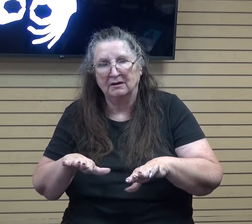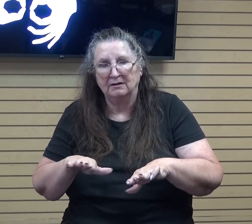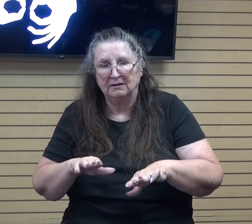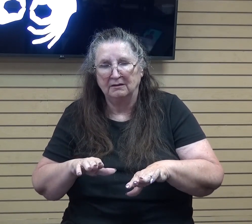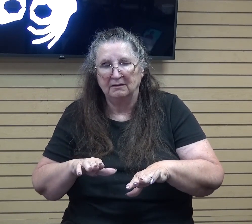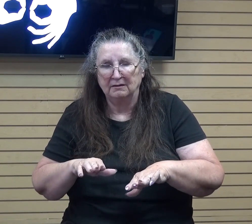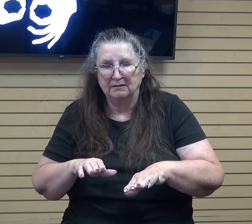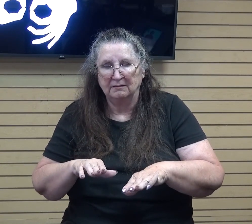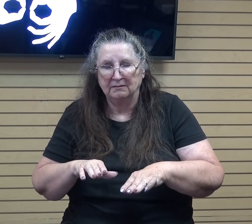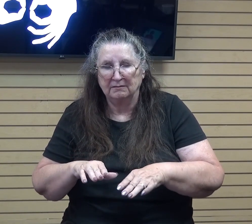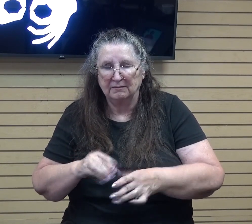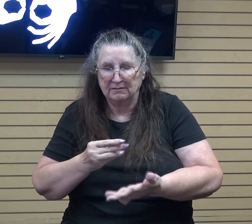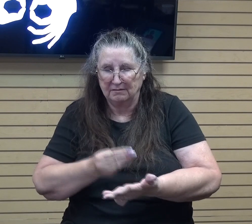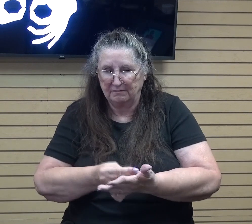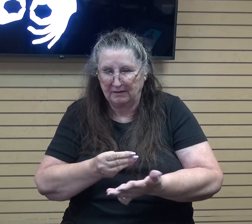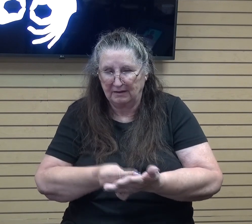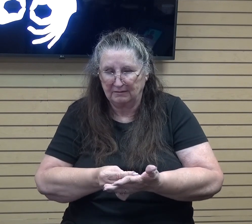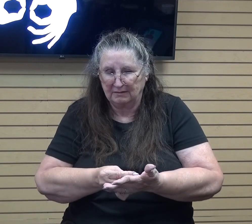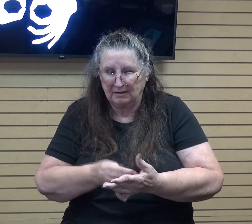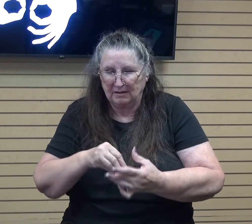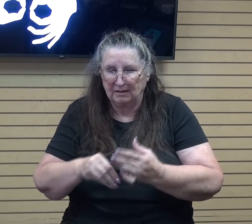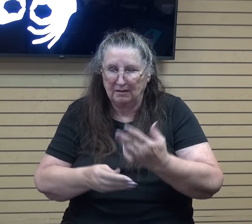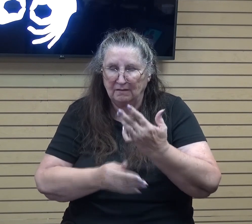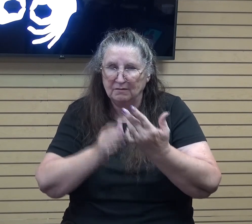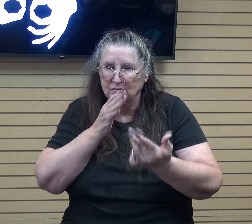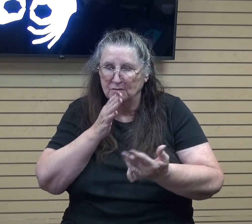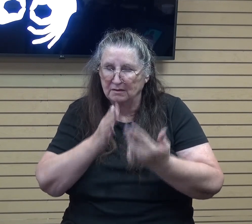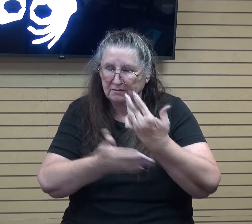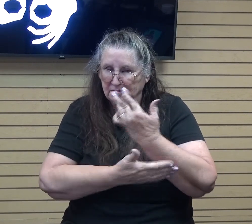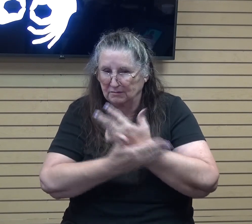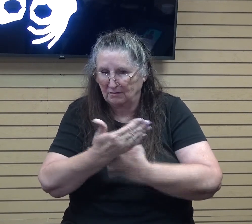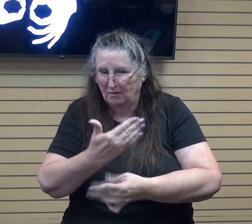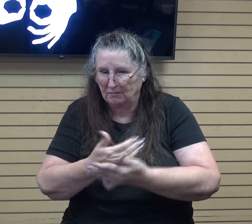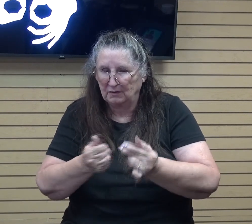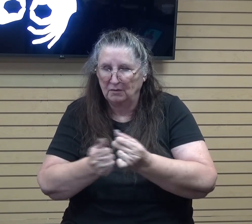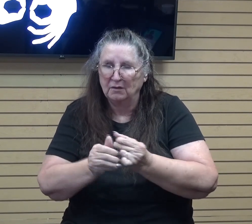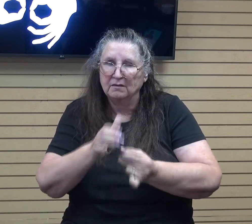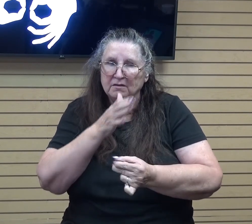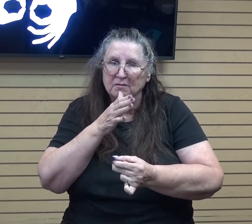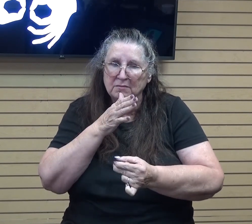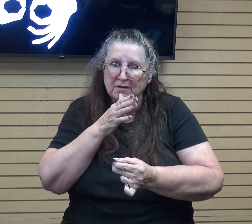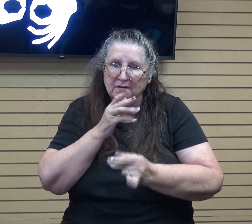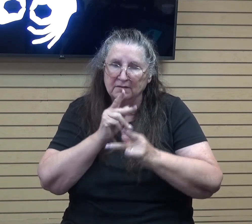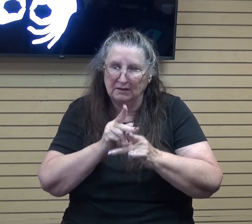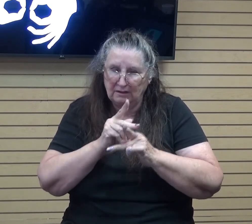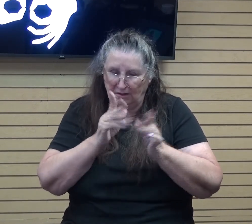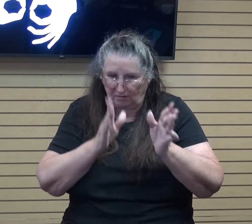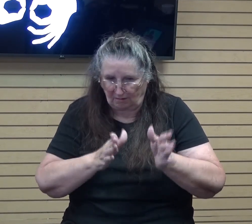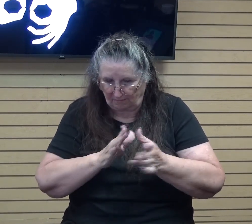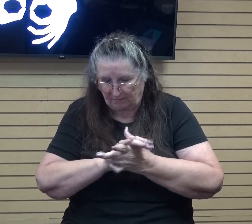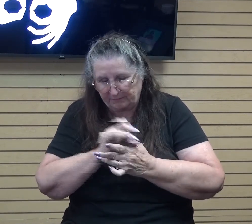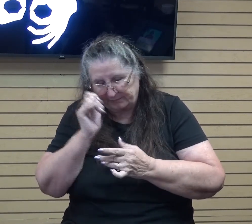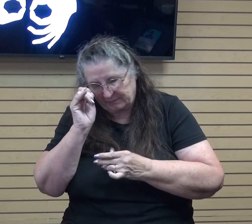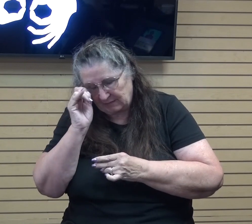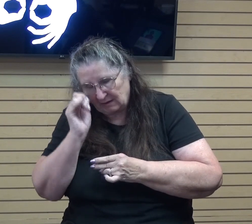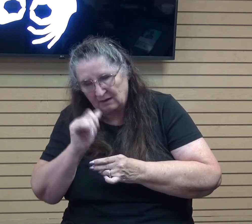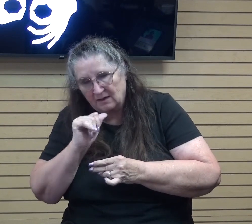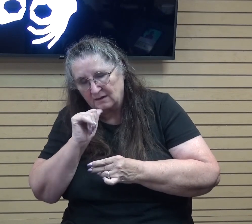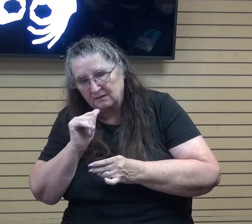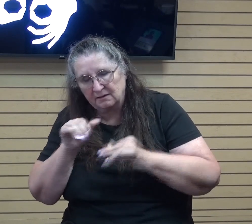in the fact that they are in their mother's arms. They're with their mother, their caregiver. They're no longer anxious for the